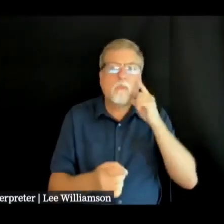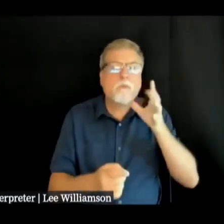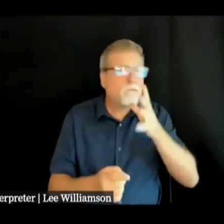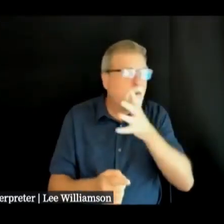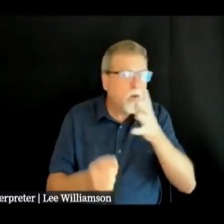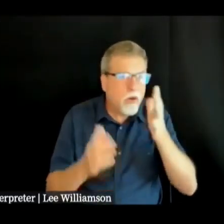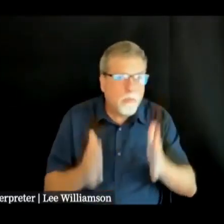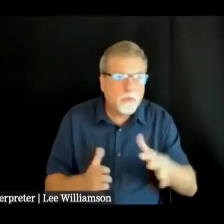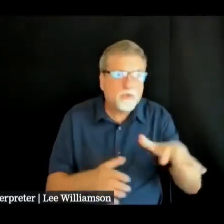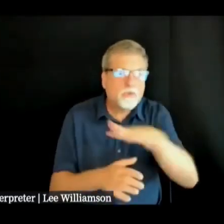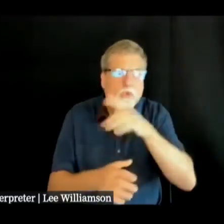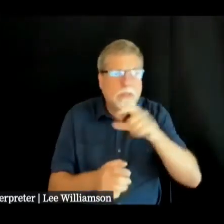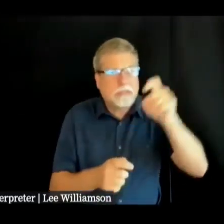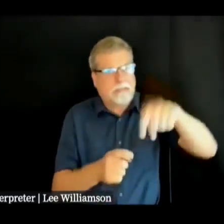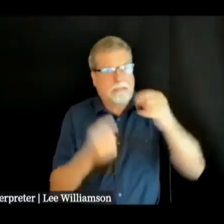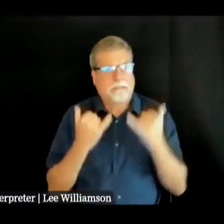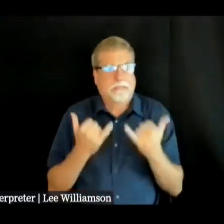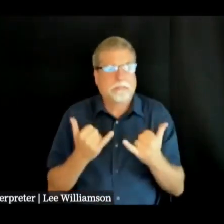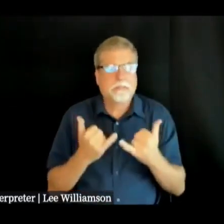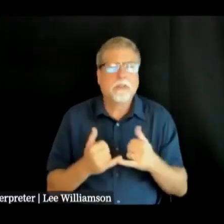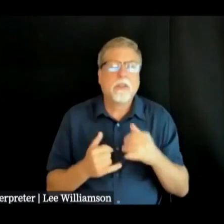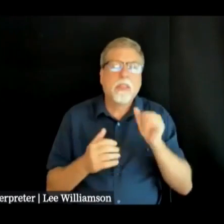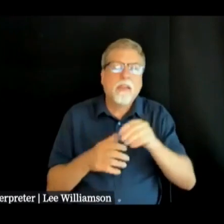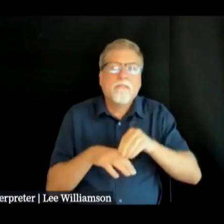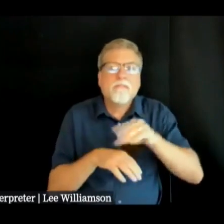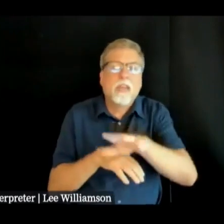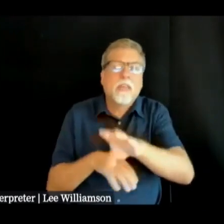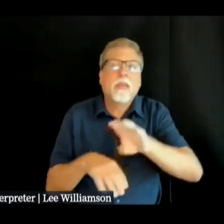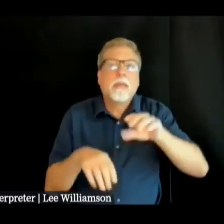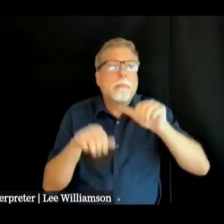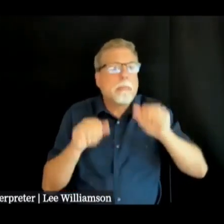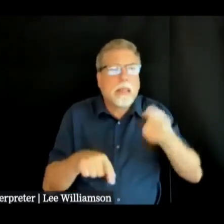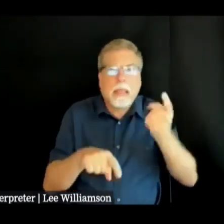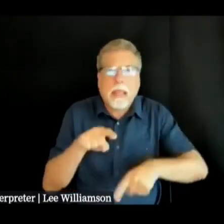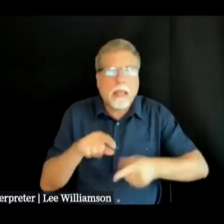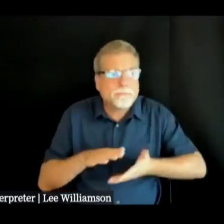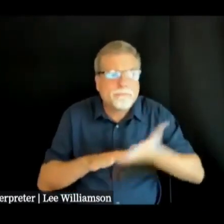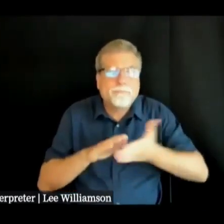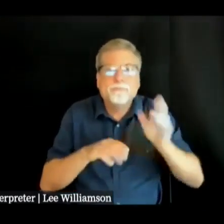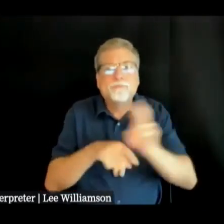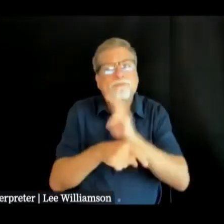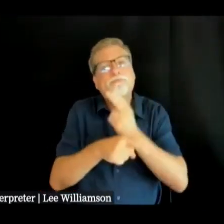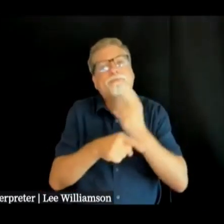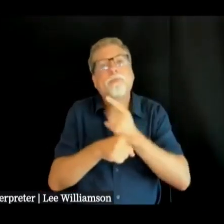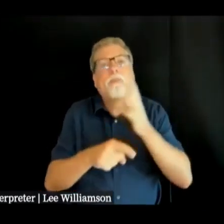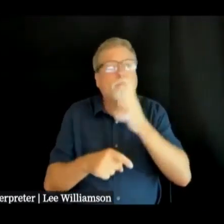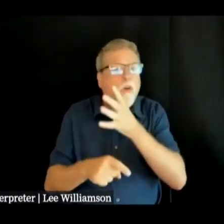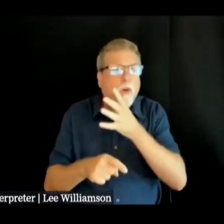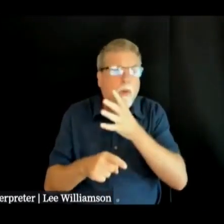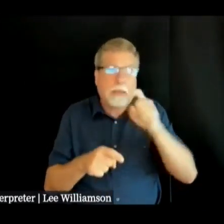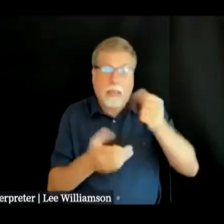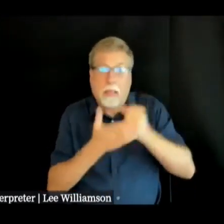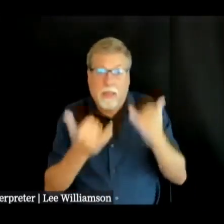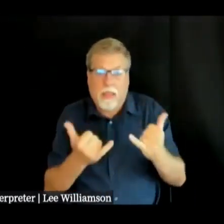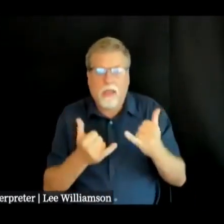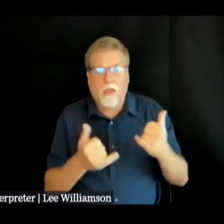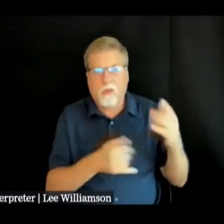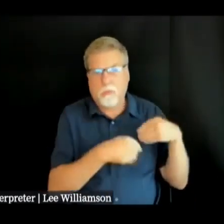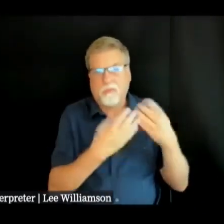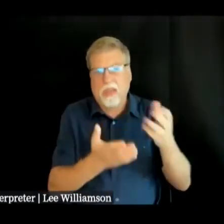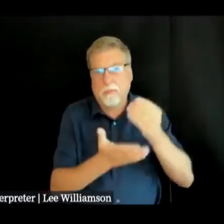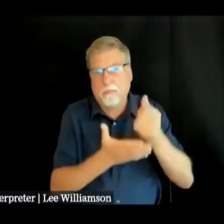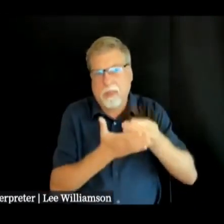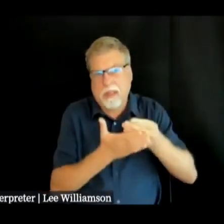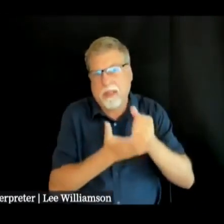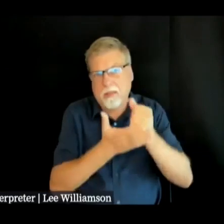urgent needs that impact the ability to get the farm business back in operations as soon as possible you can go to